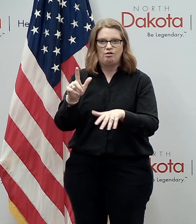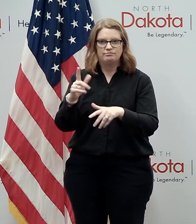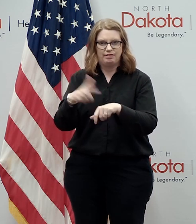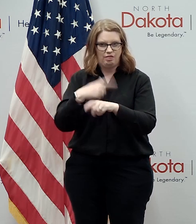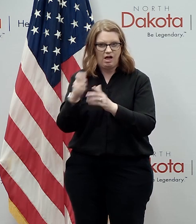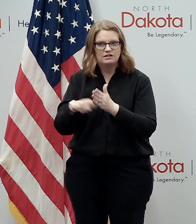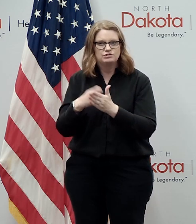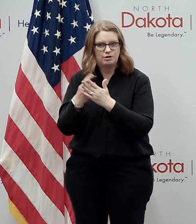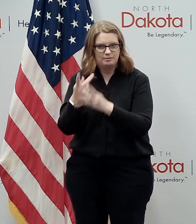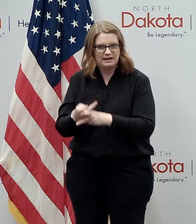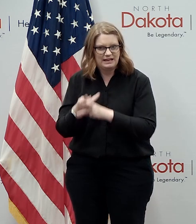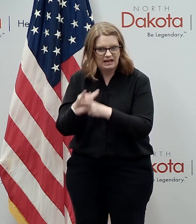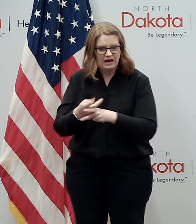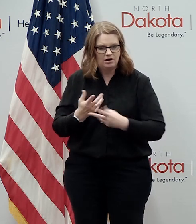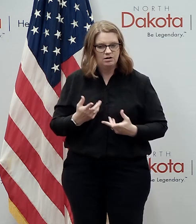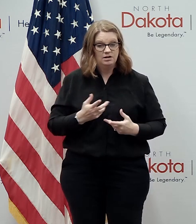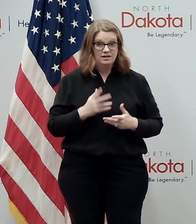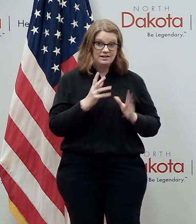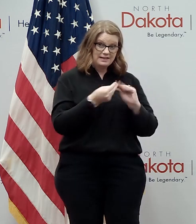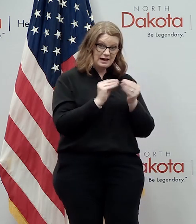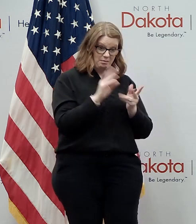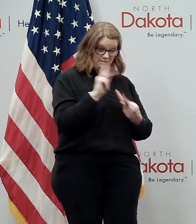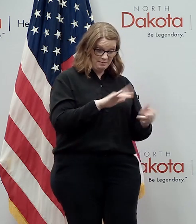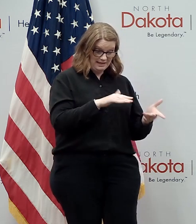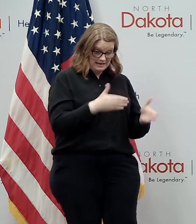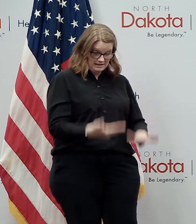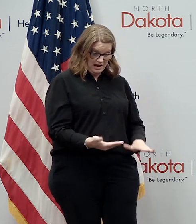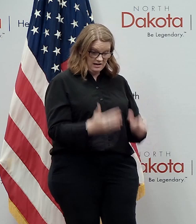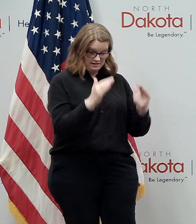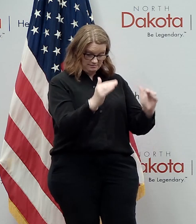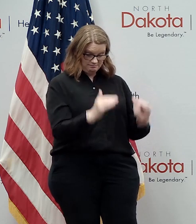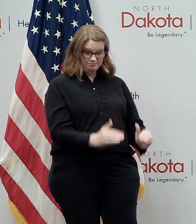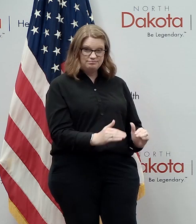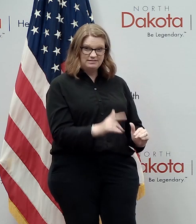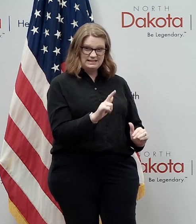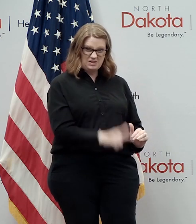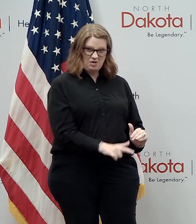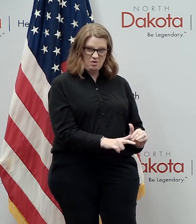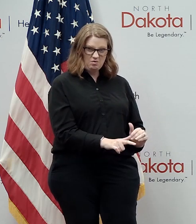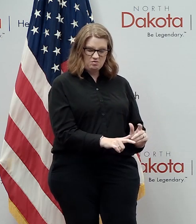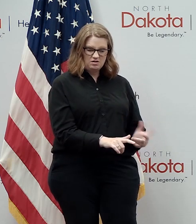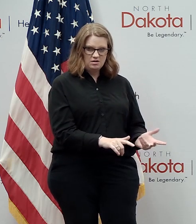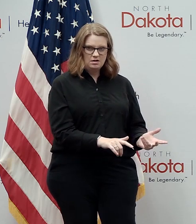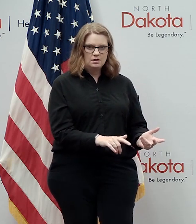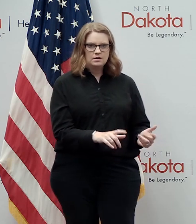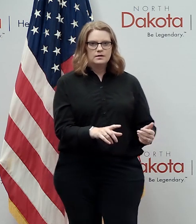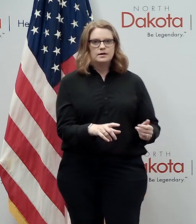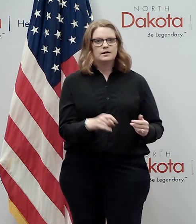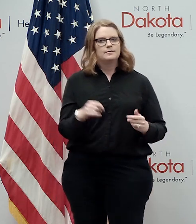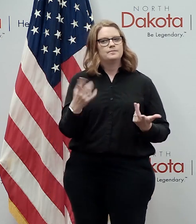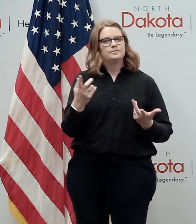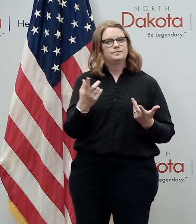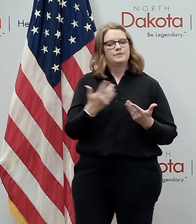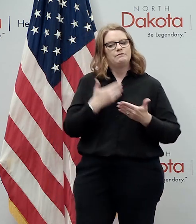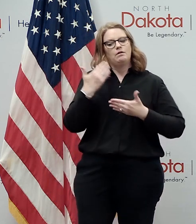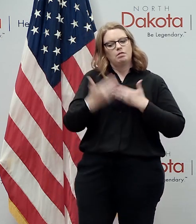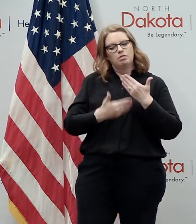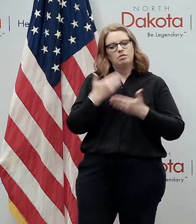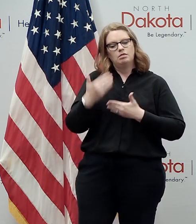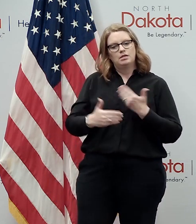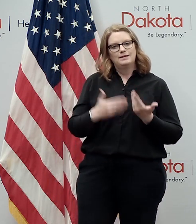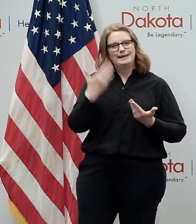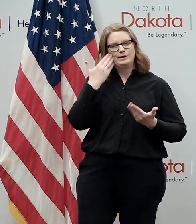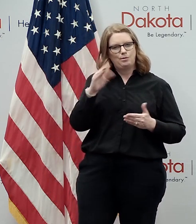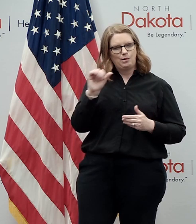who've passed with covet down in terms of you know some of the best numbers in the country well if you went through this whole thing and you don't know